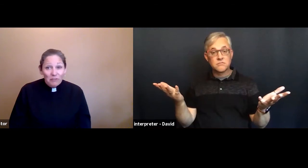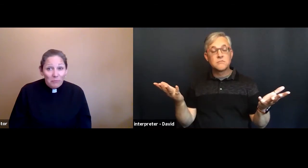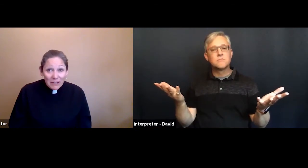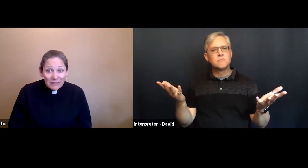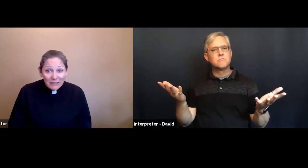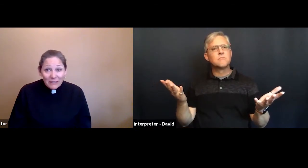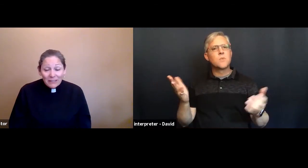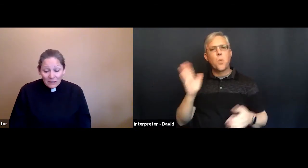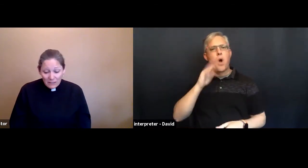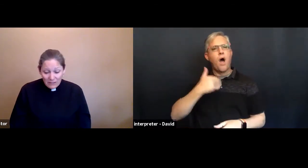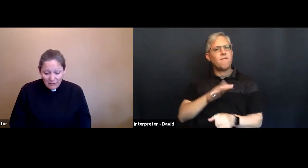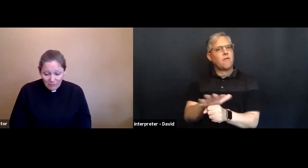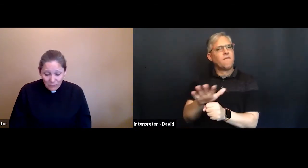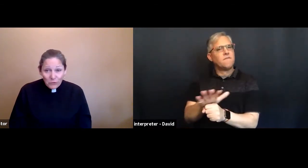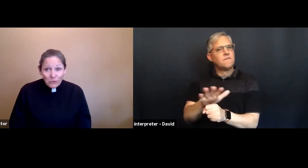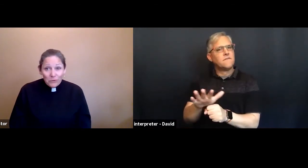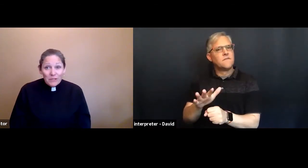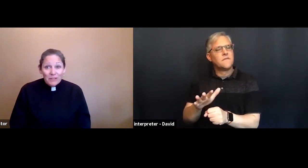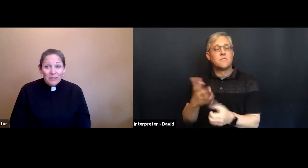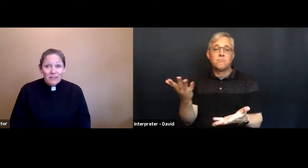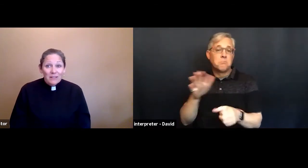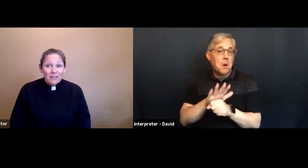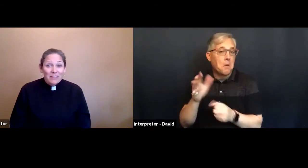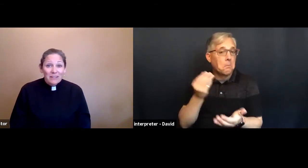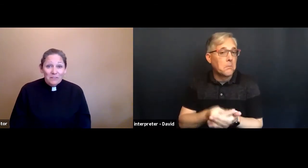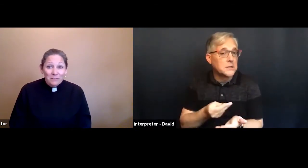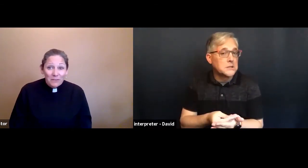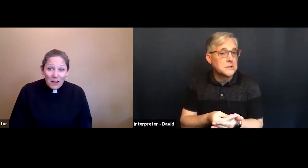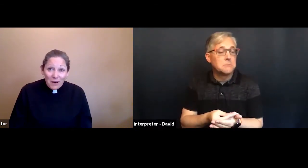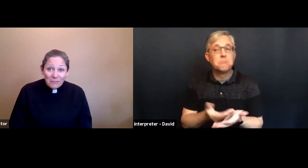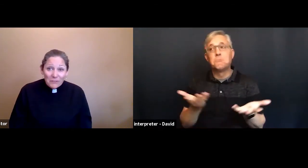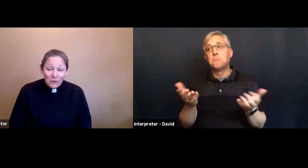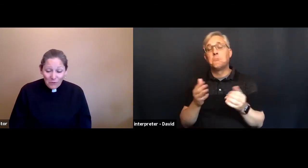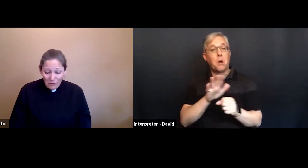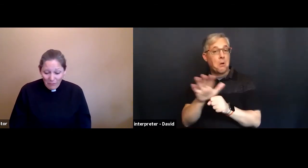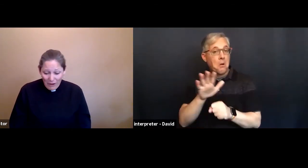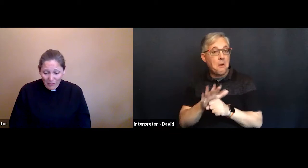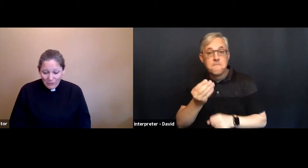money enough food enough love to go around